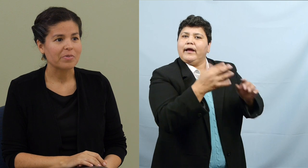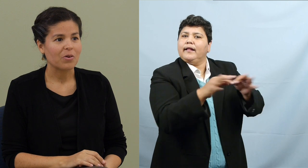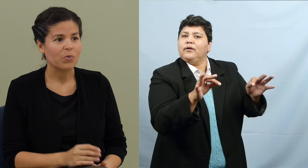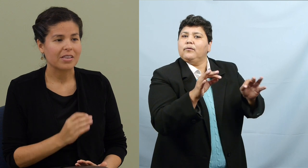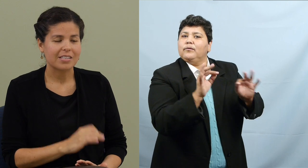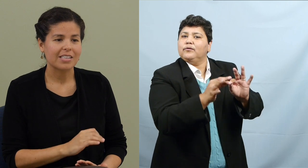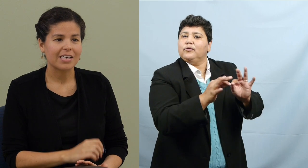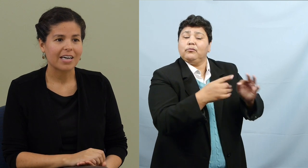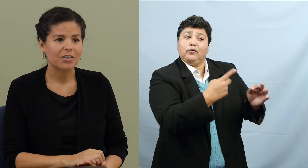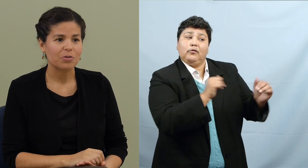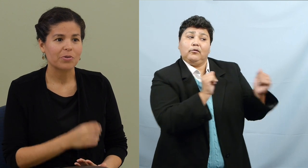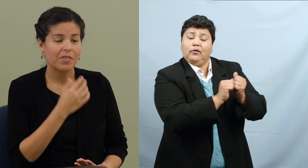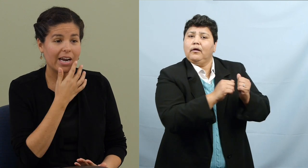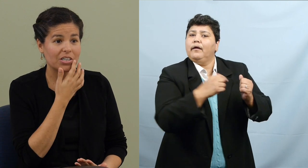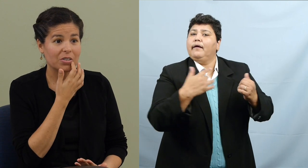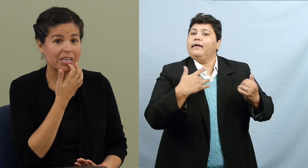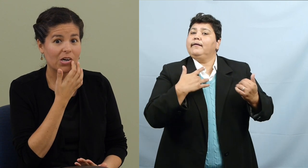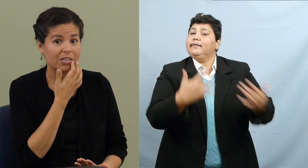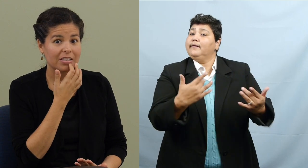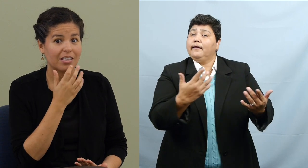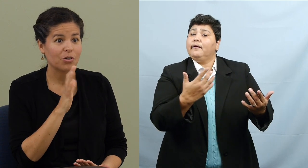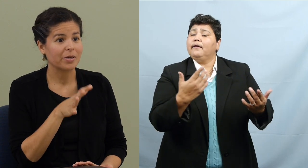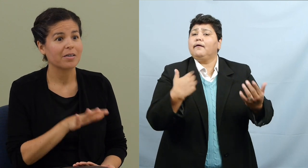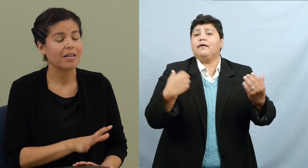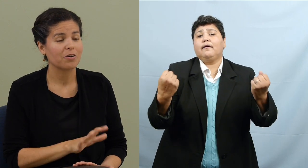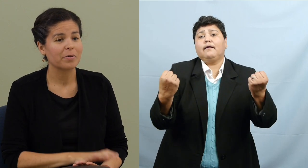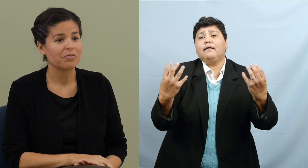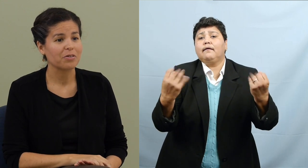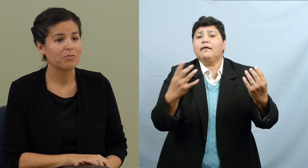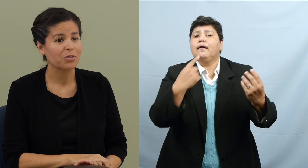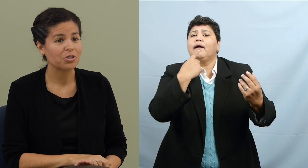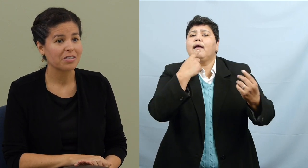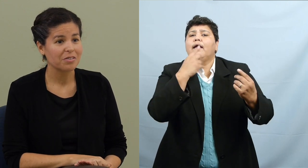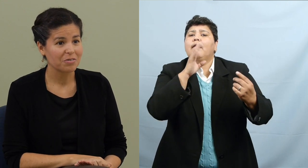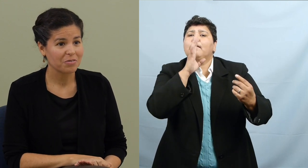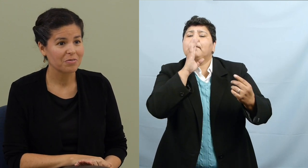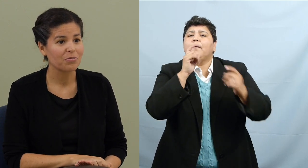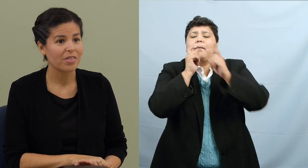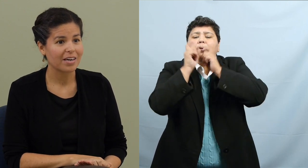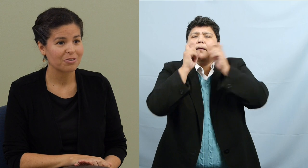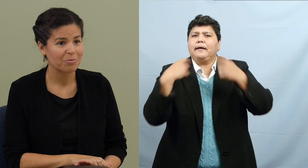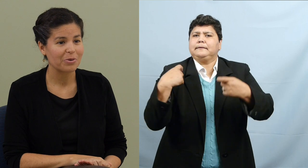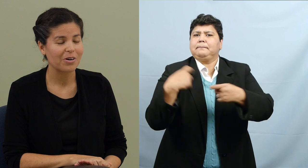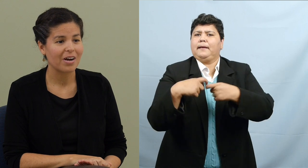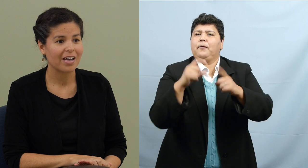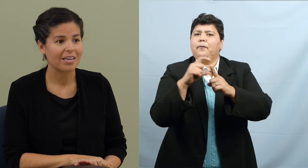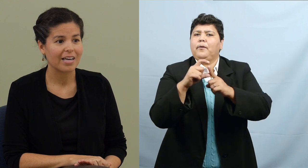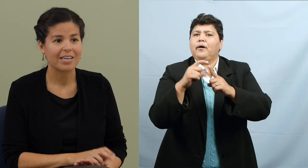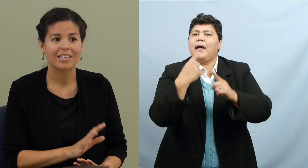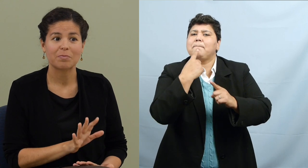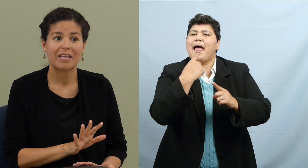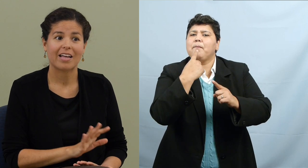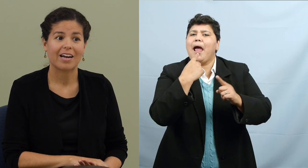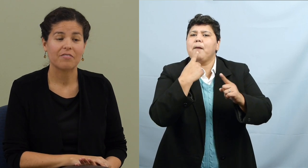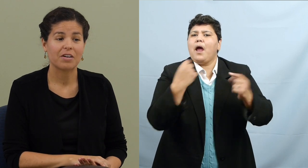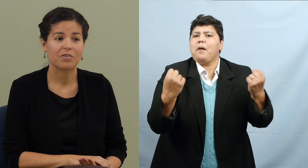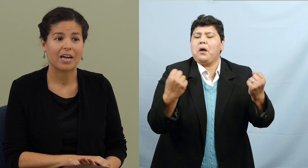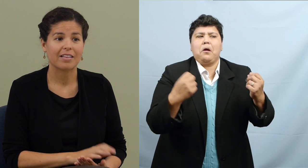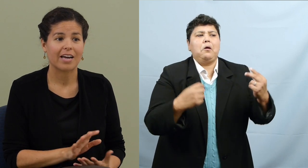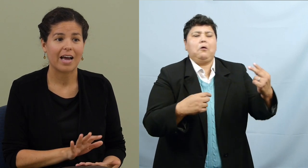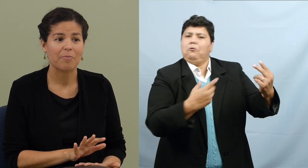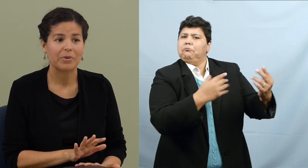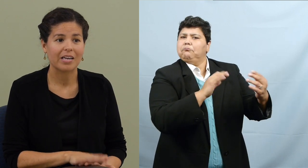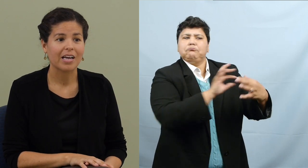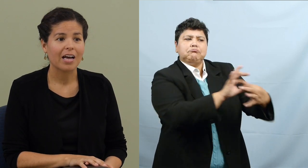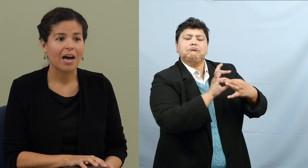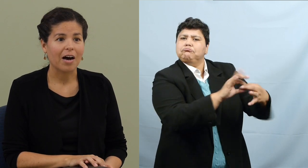with the CDI interpreter, that actually caused a little bit of confusion for that interpreter and I didn't expect that. I've never